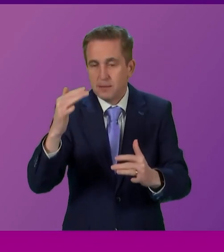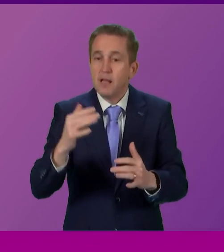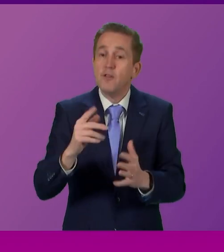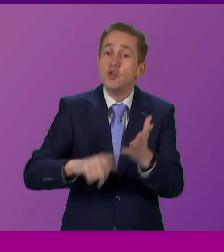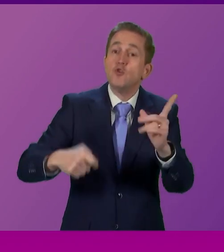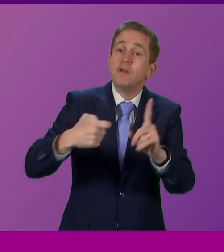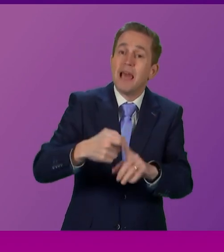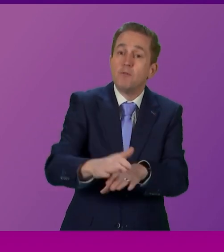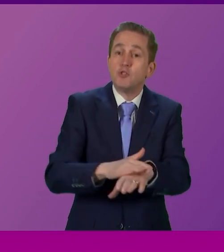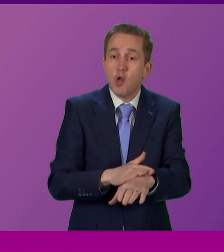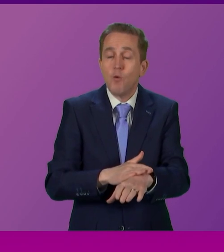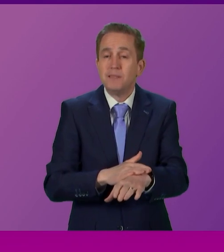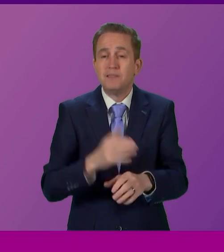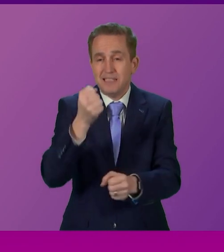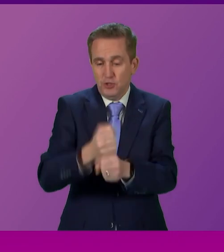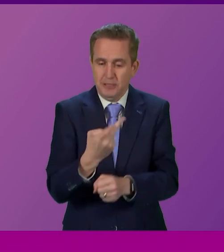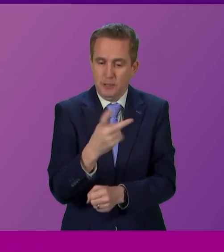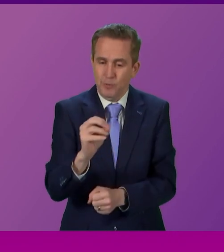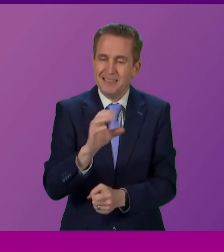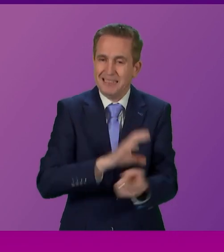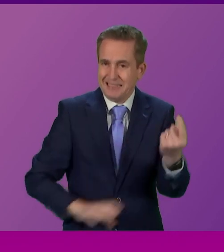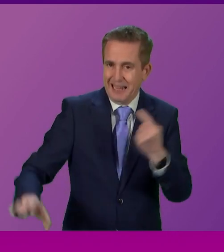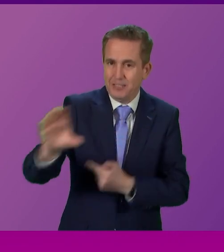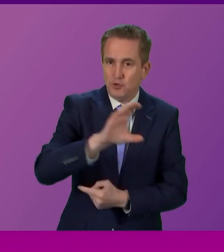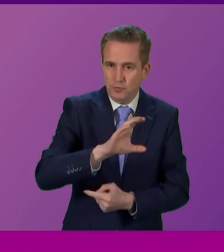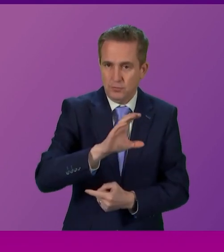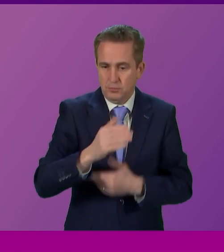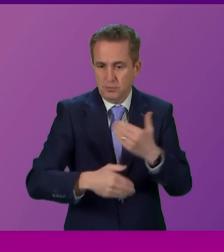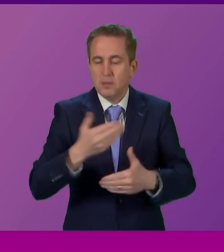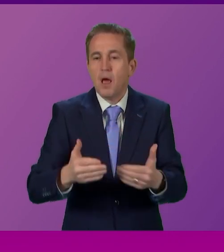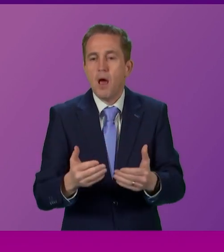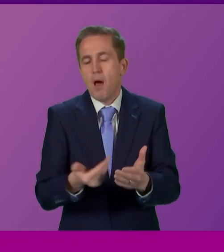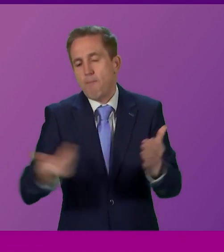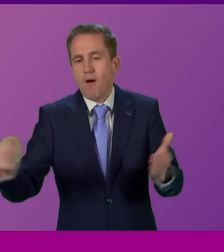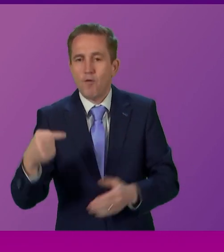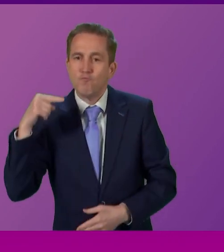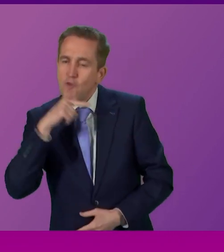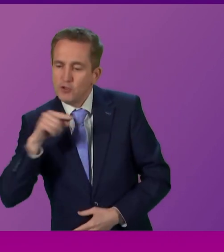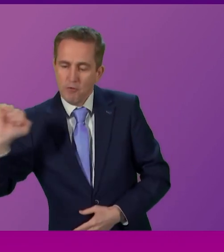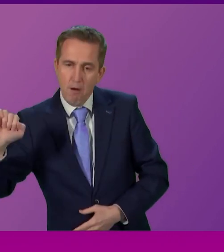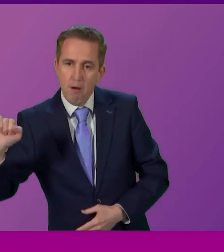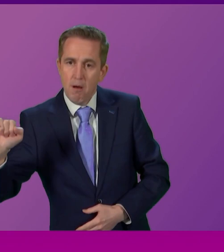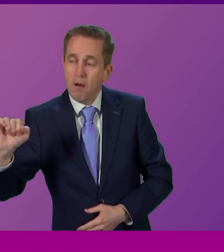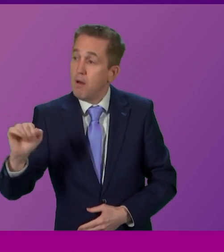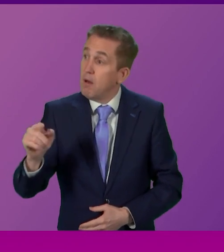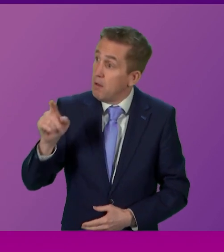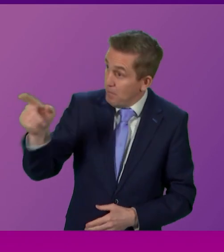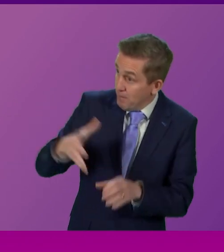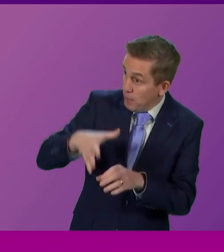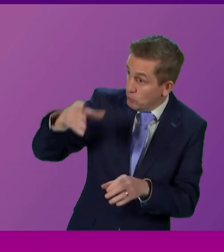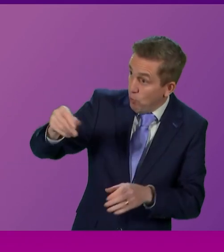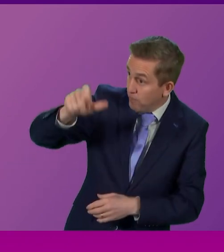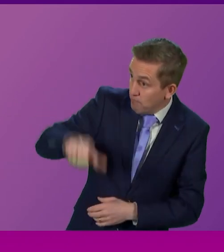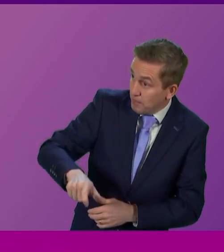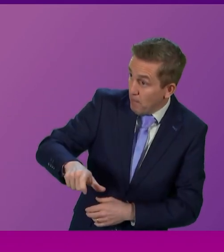nation over the next two years apart from the sanctioned Russia. And perhaps the member from the Conservative benches